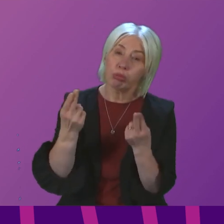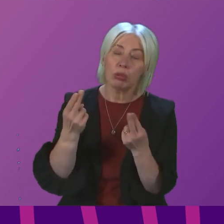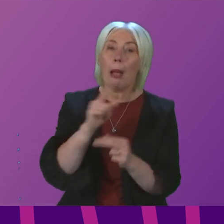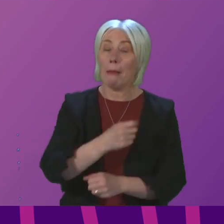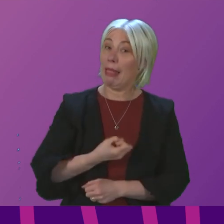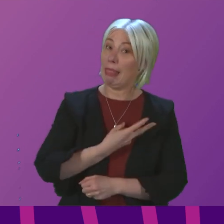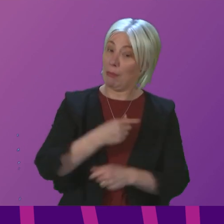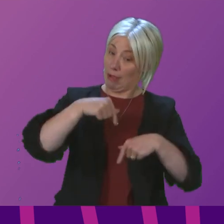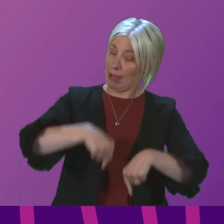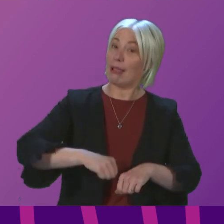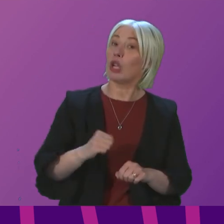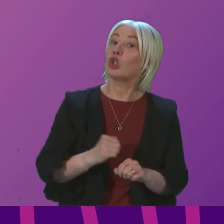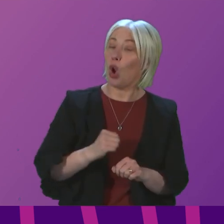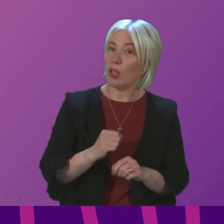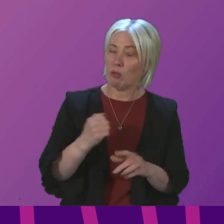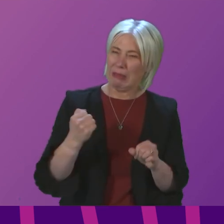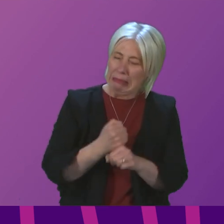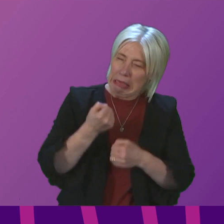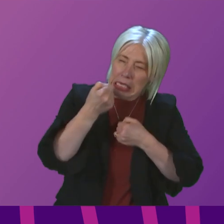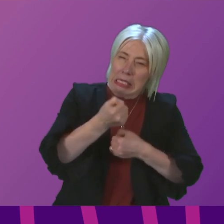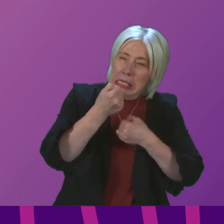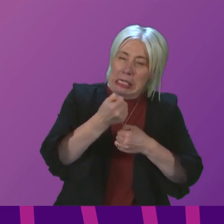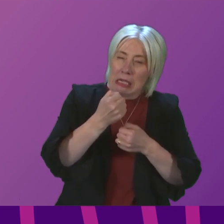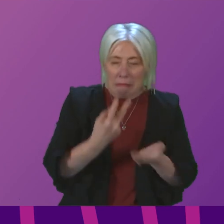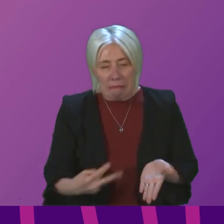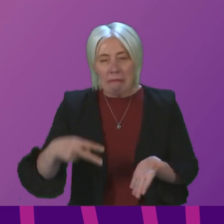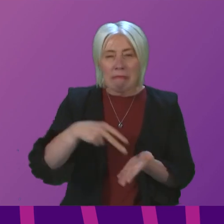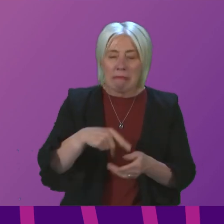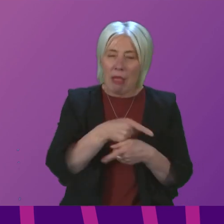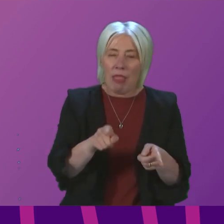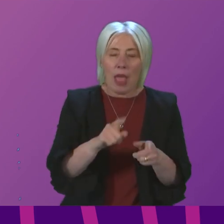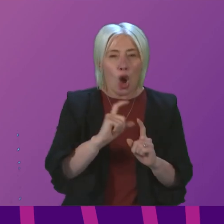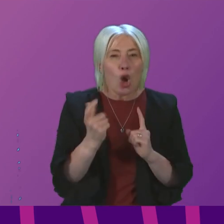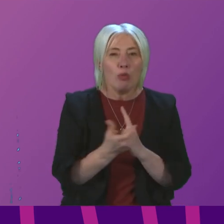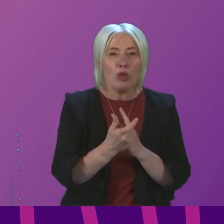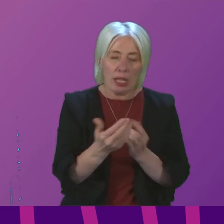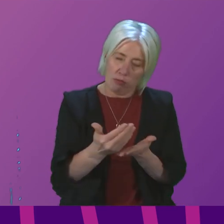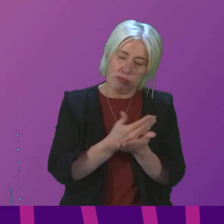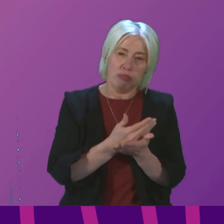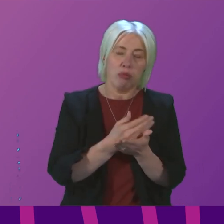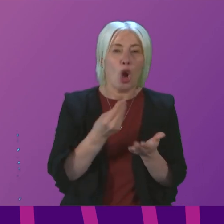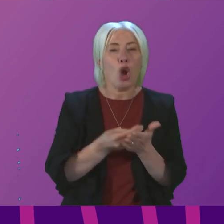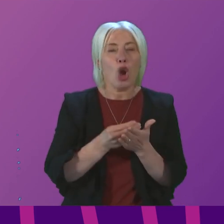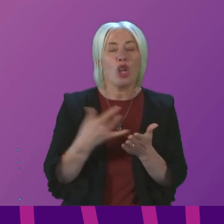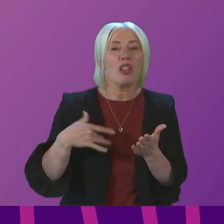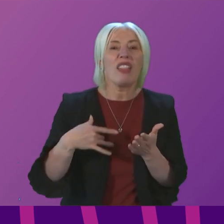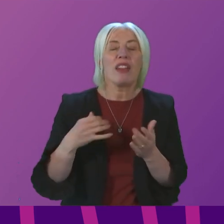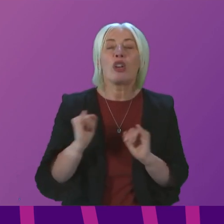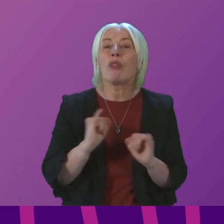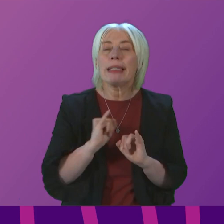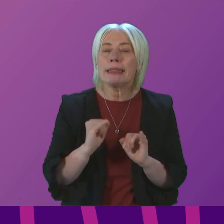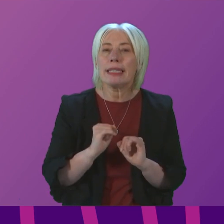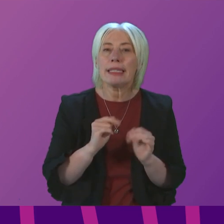councillors here in Scotland are doing everything they can to stand up for their communities and protect them from the cost of living crisis. In Inverclyde,